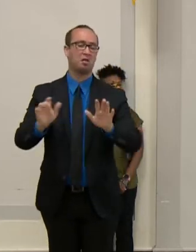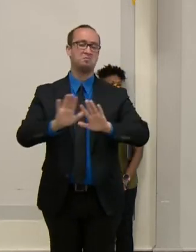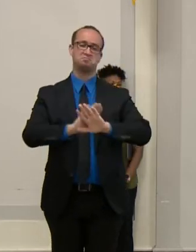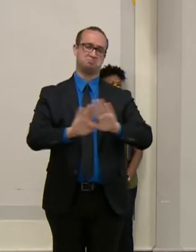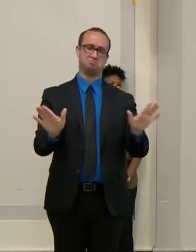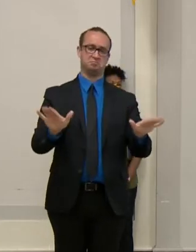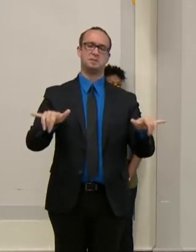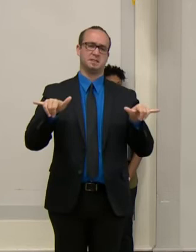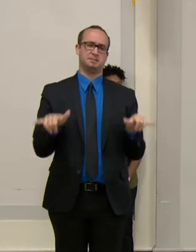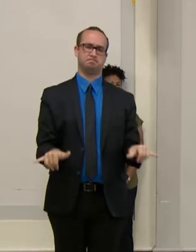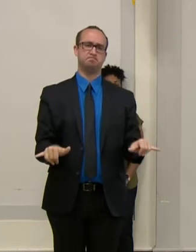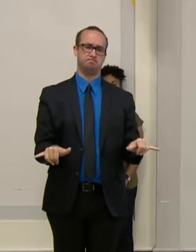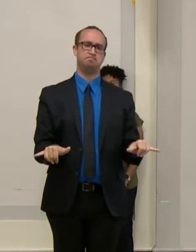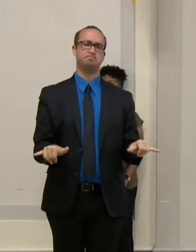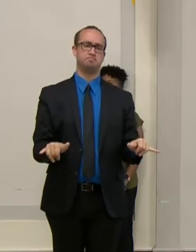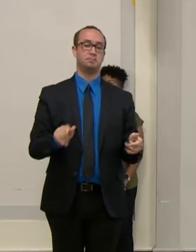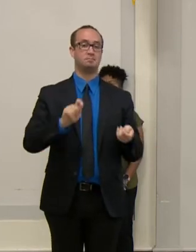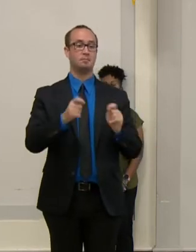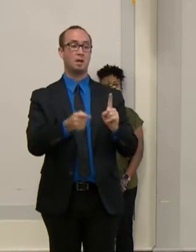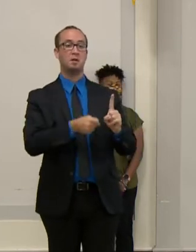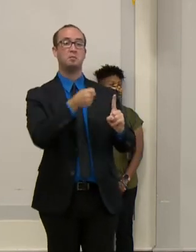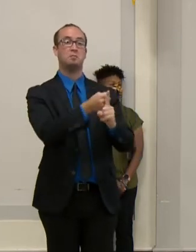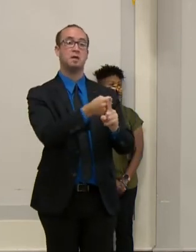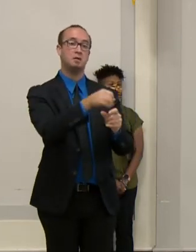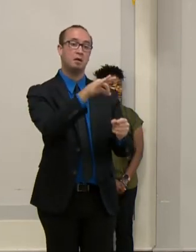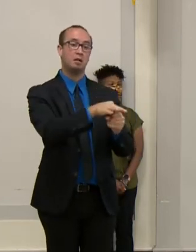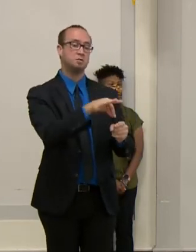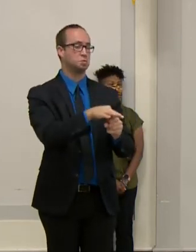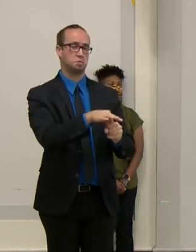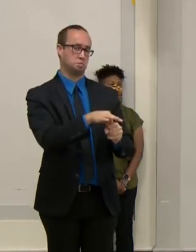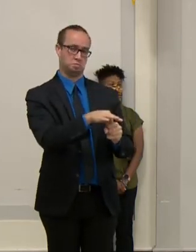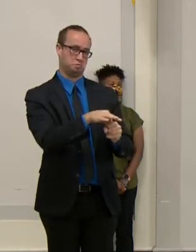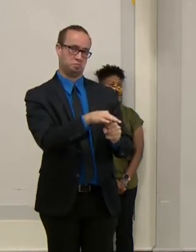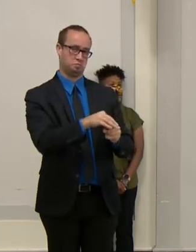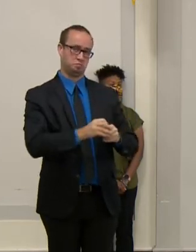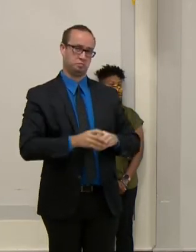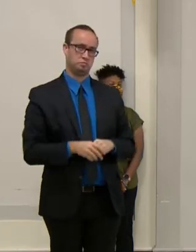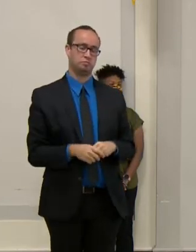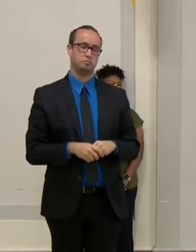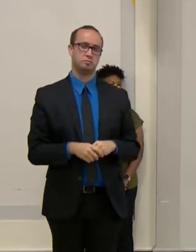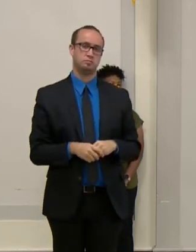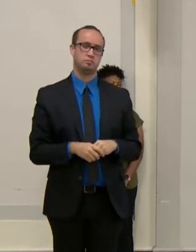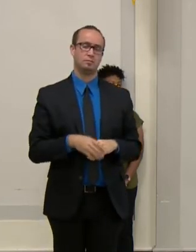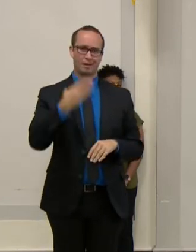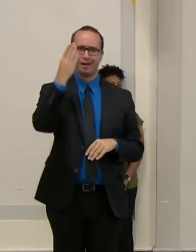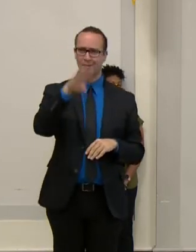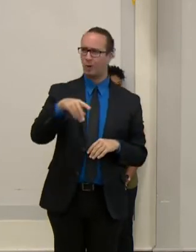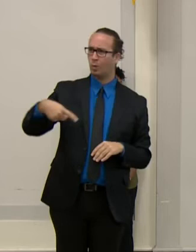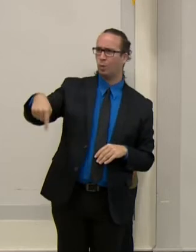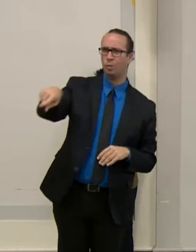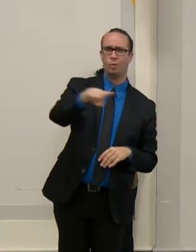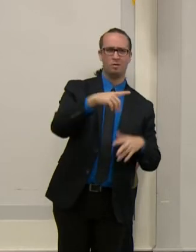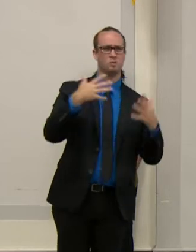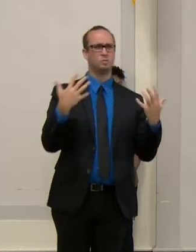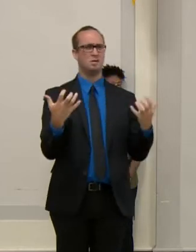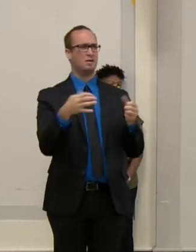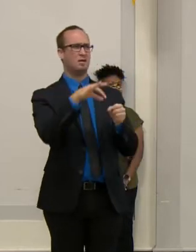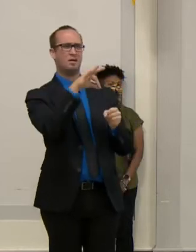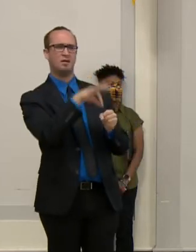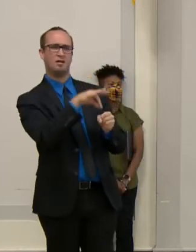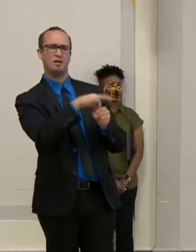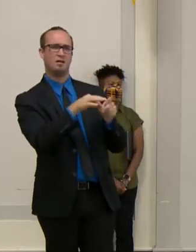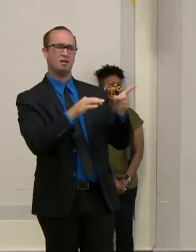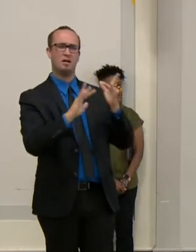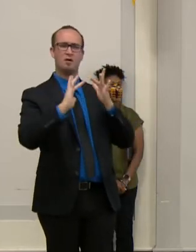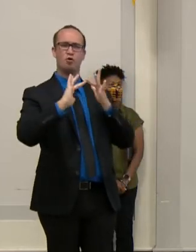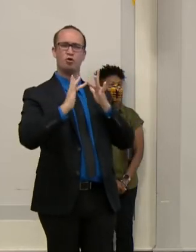But just in case, to help Baltimore City residents request an online ballot, I have simplified the process a little bit by adding